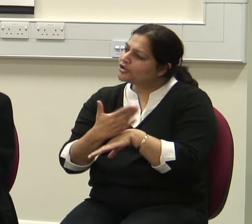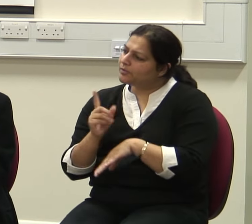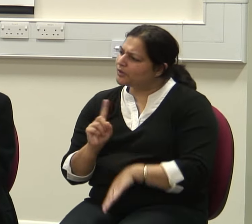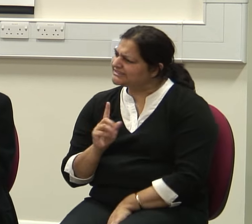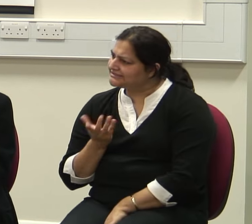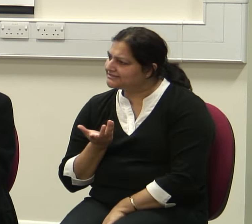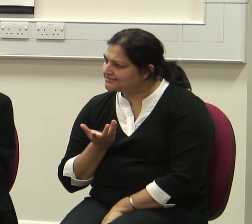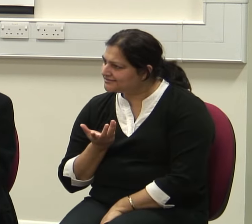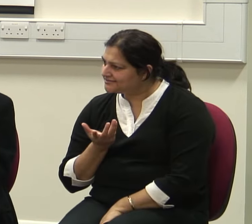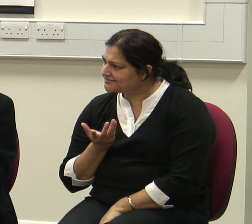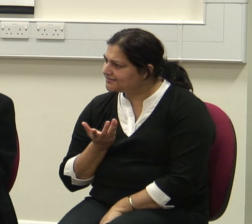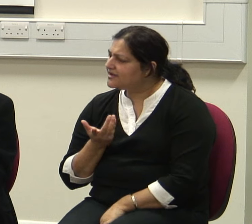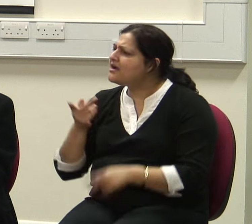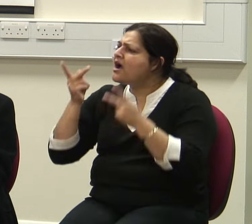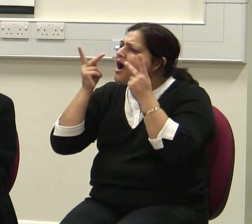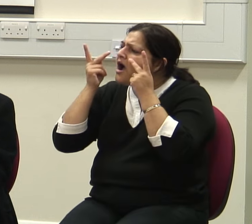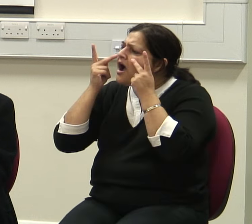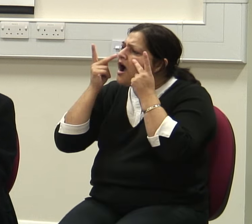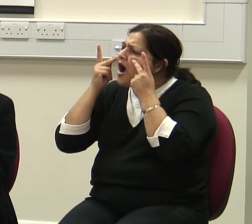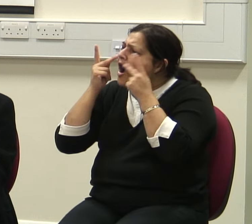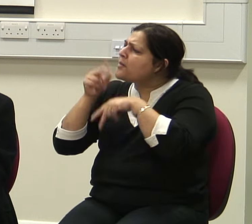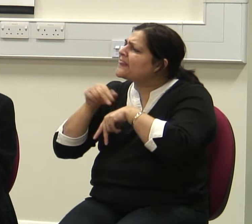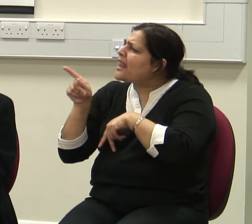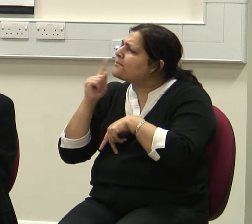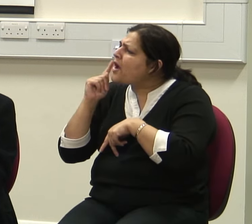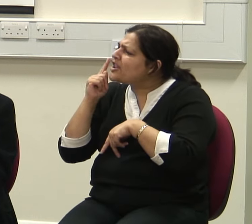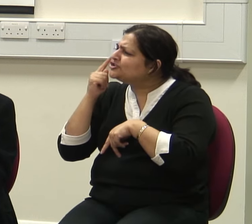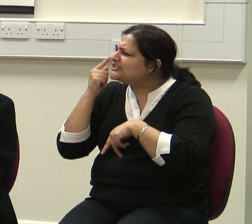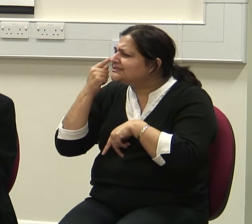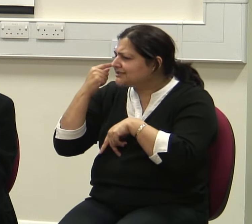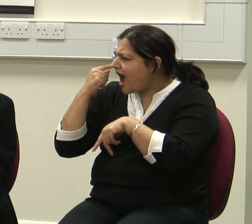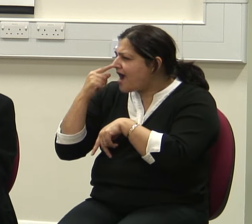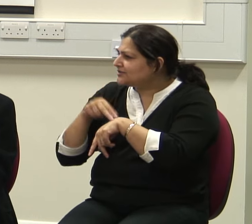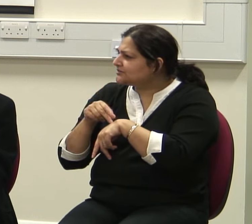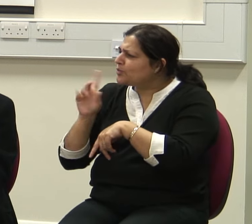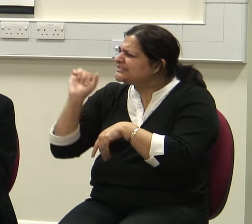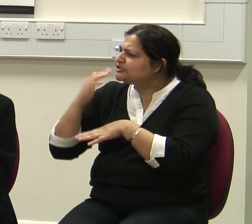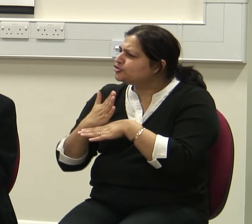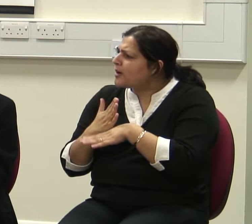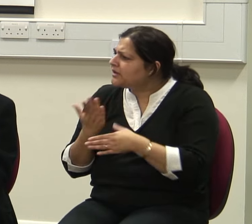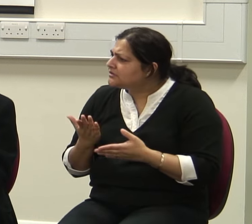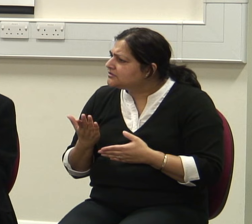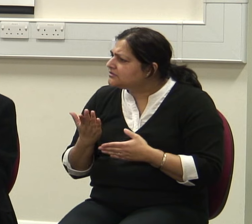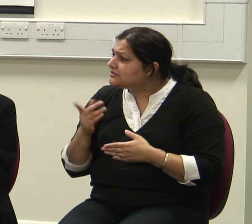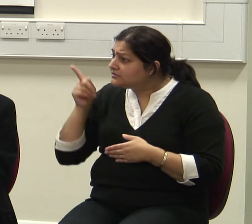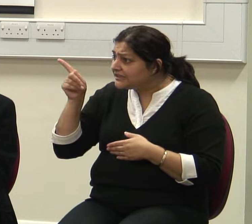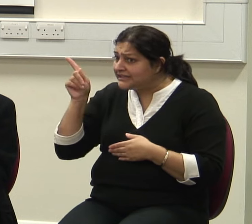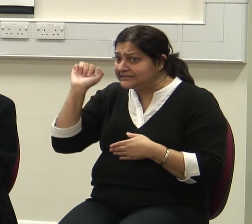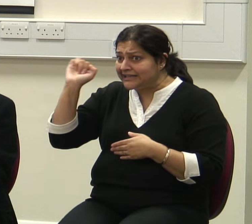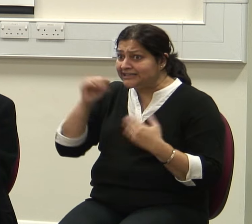What is an ophthalmologist's job? Is it his job to address your marital problem?